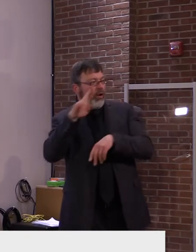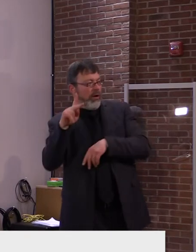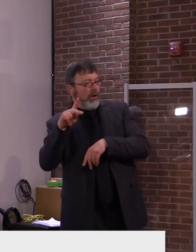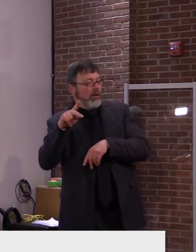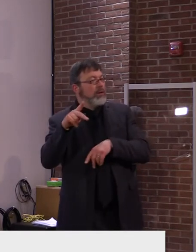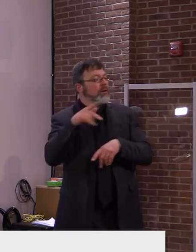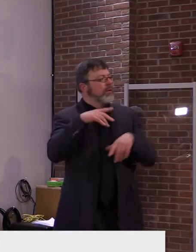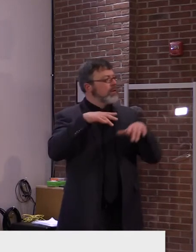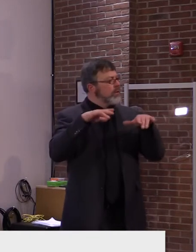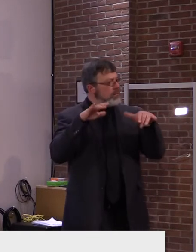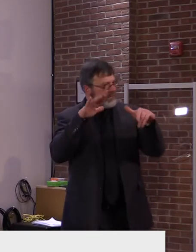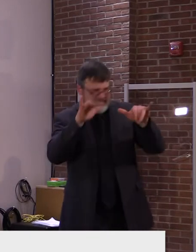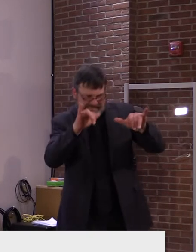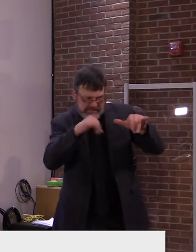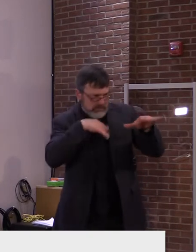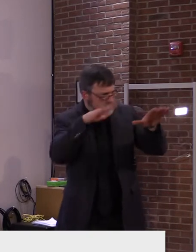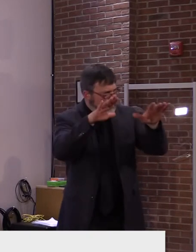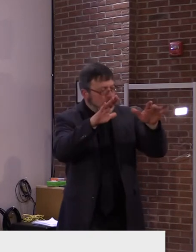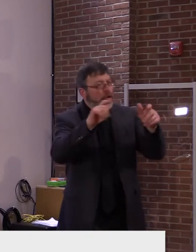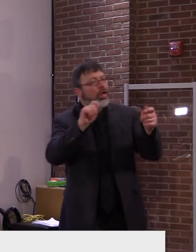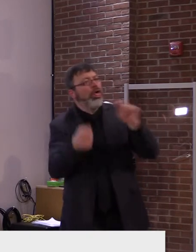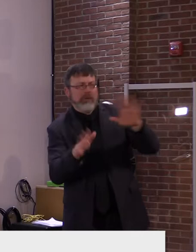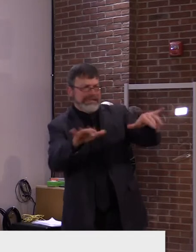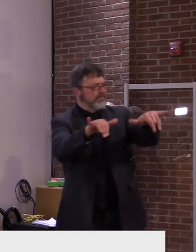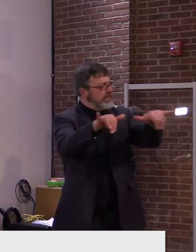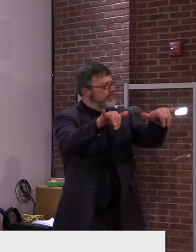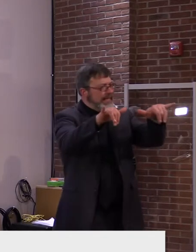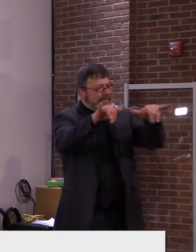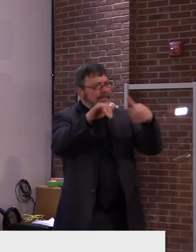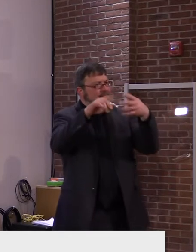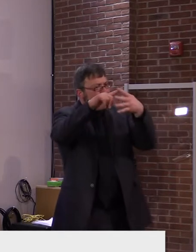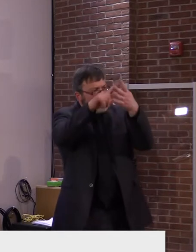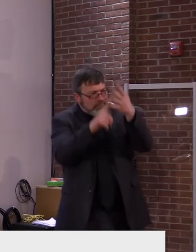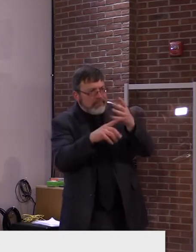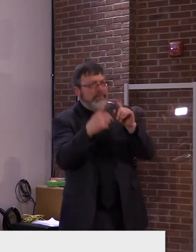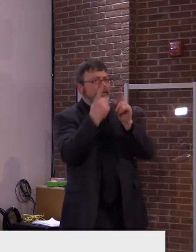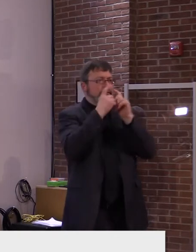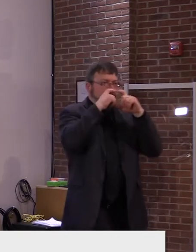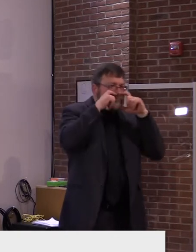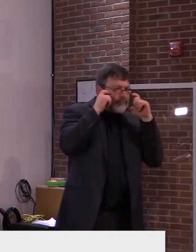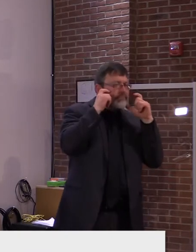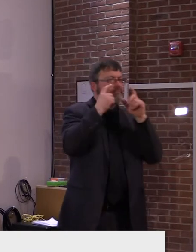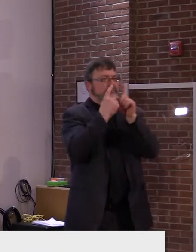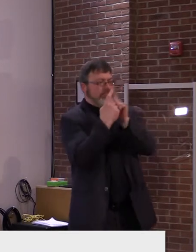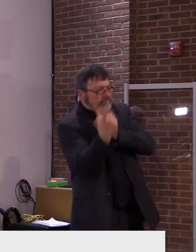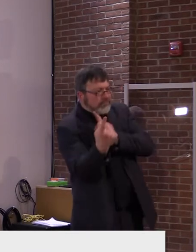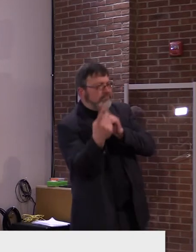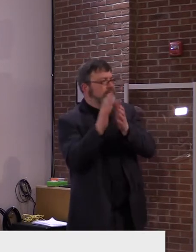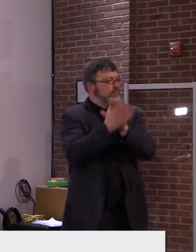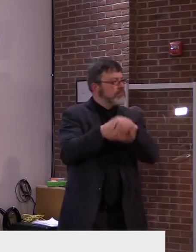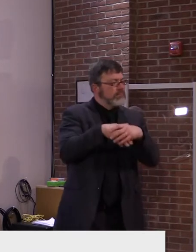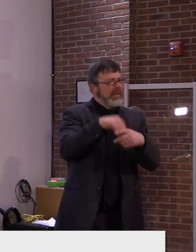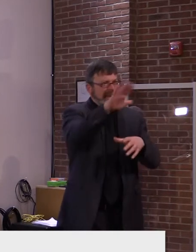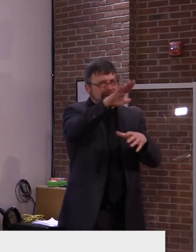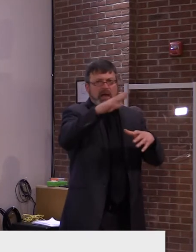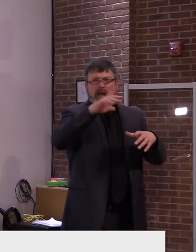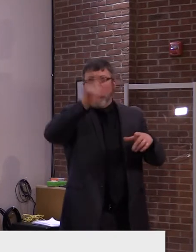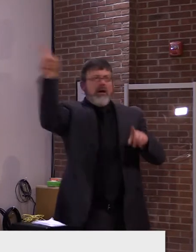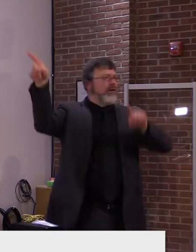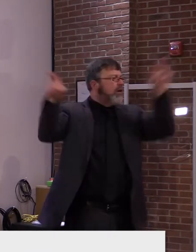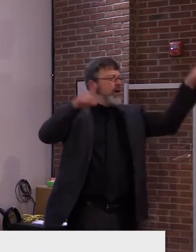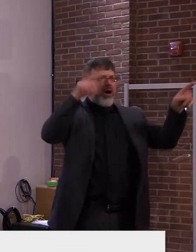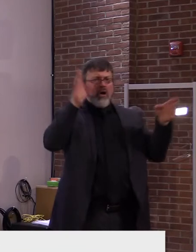strict adherence to physical distancing, and keeping social contacts as few as possible. But these